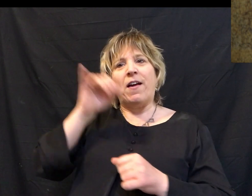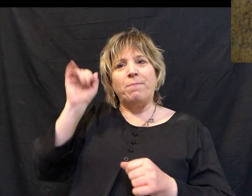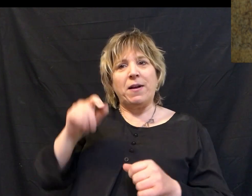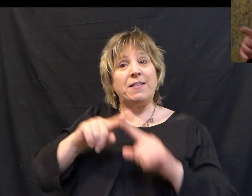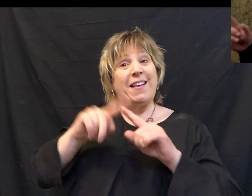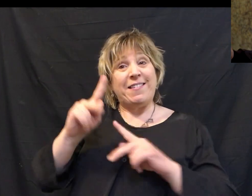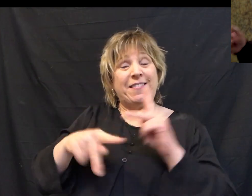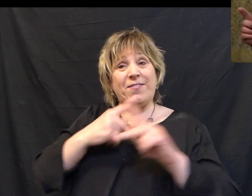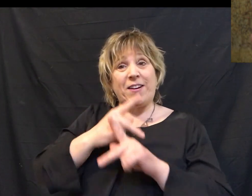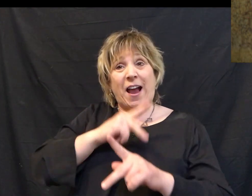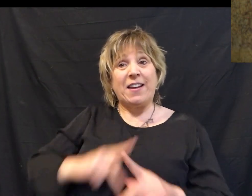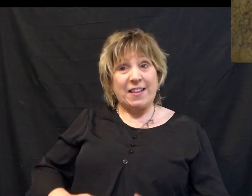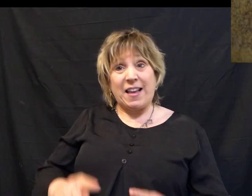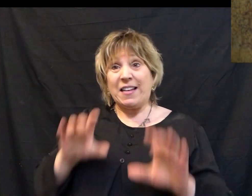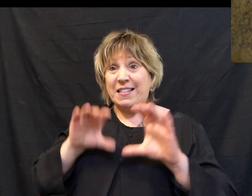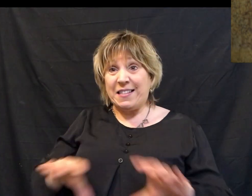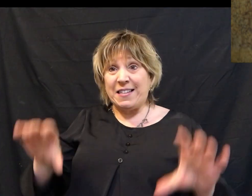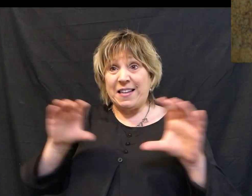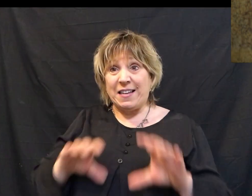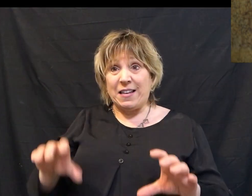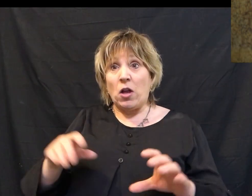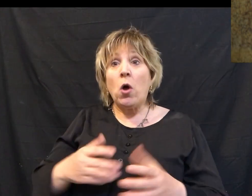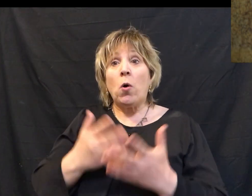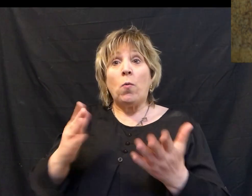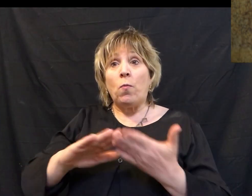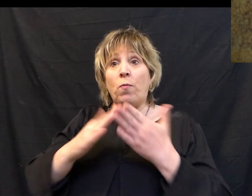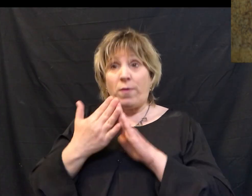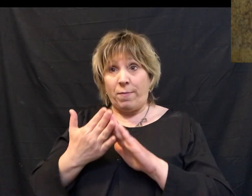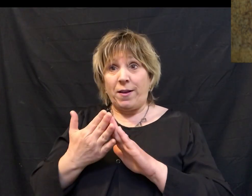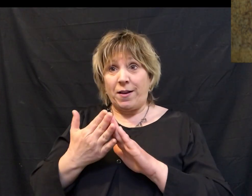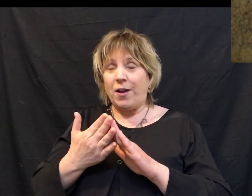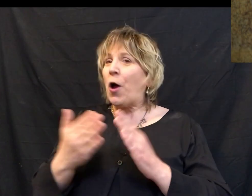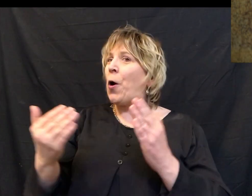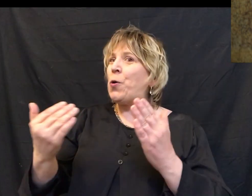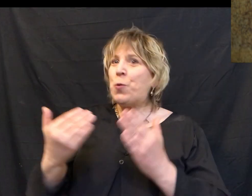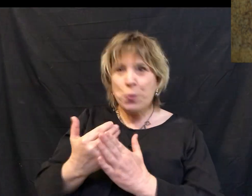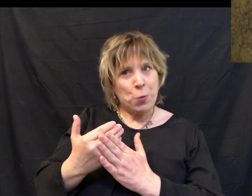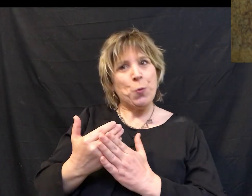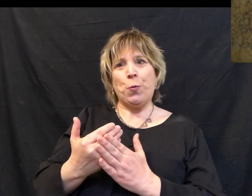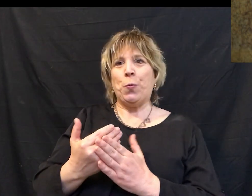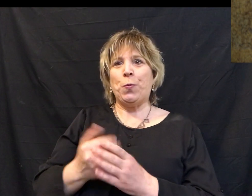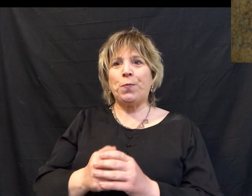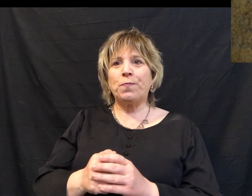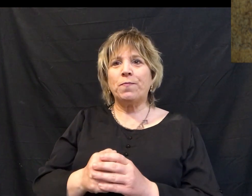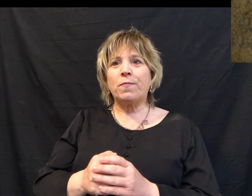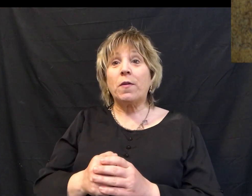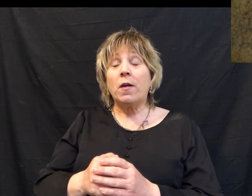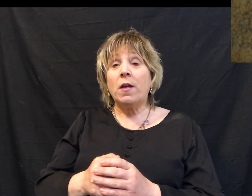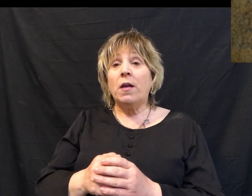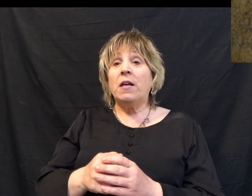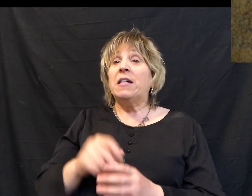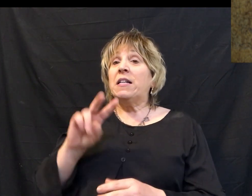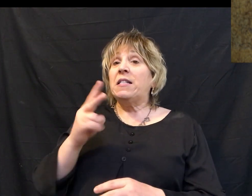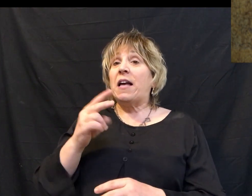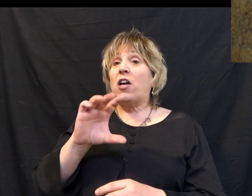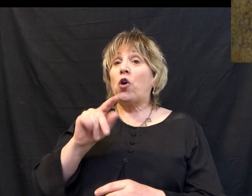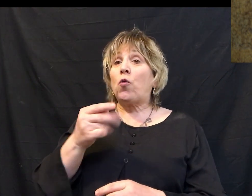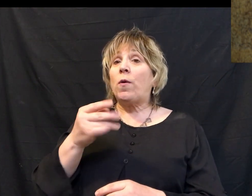of what this different kind of king did we become a new creation. We're told in 2